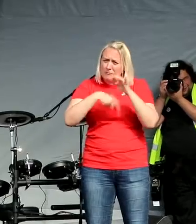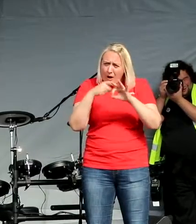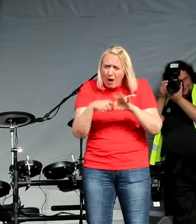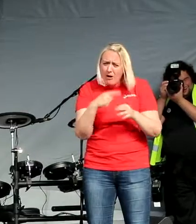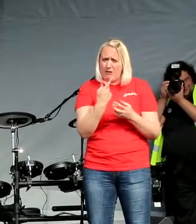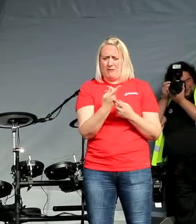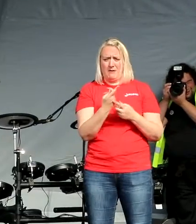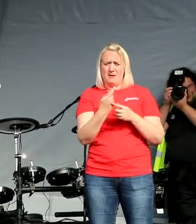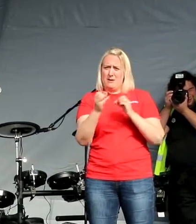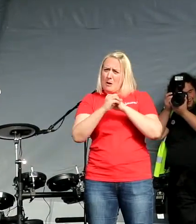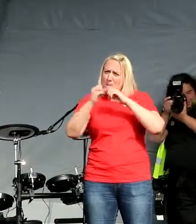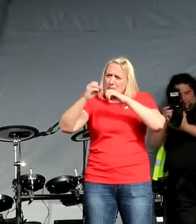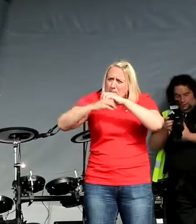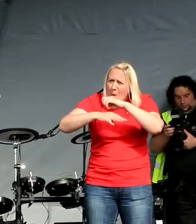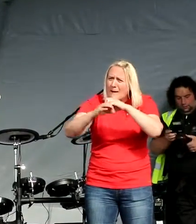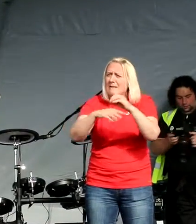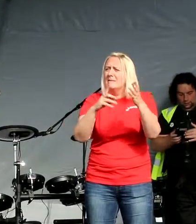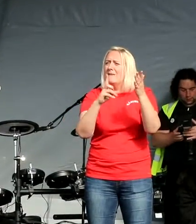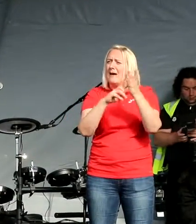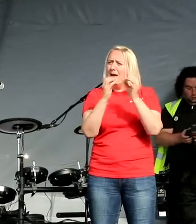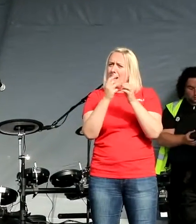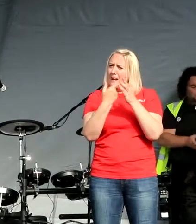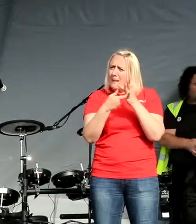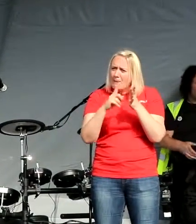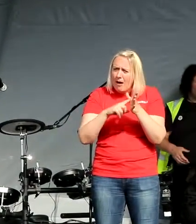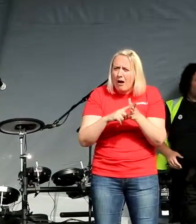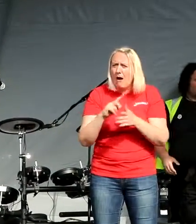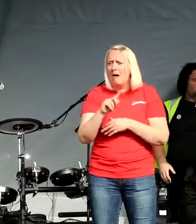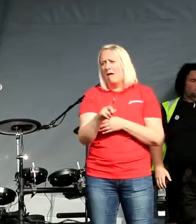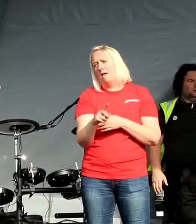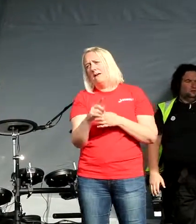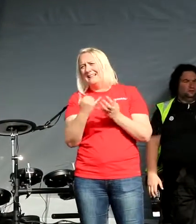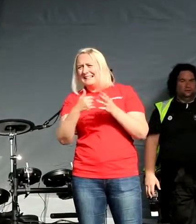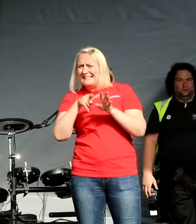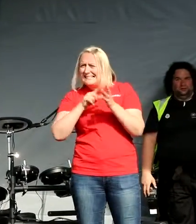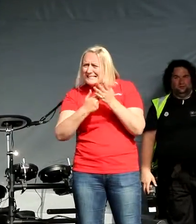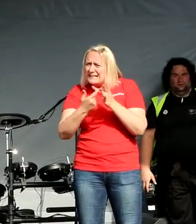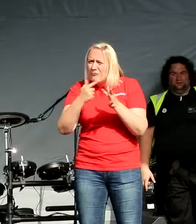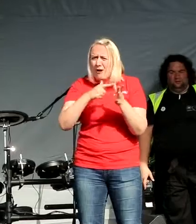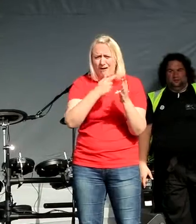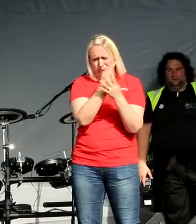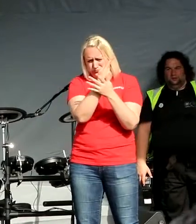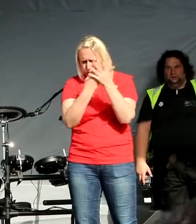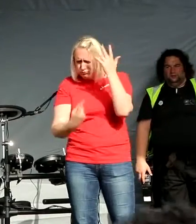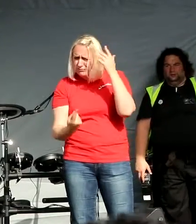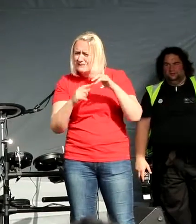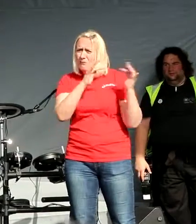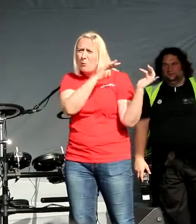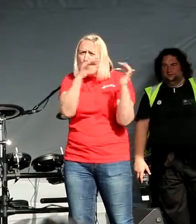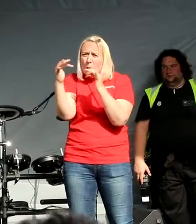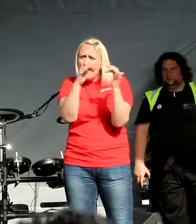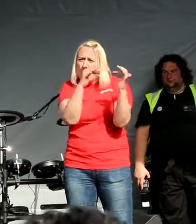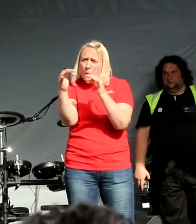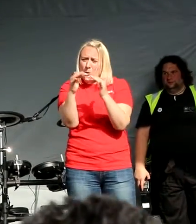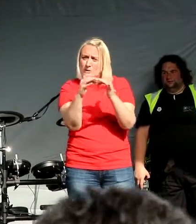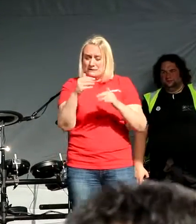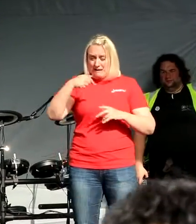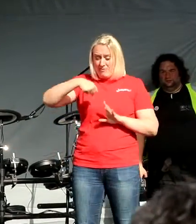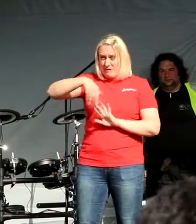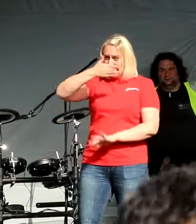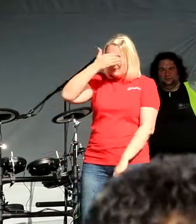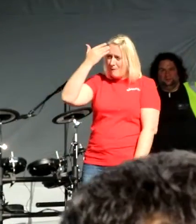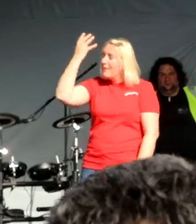Libya, we've had the intervention in Syria. This summer, there have been four reports from government